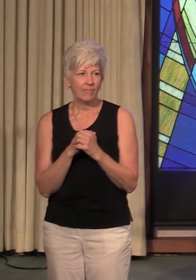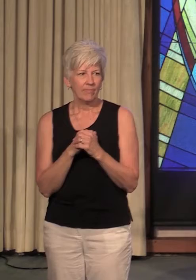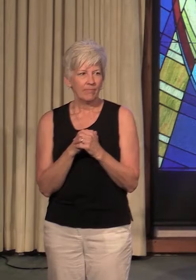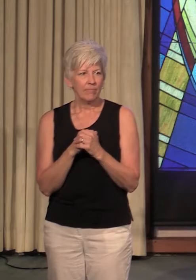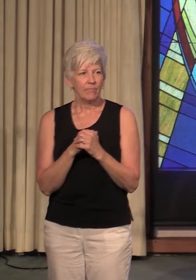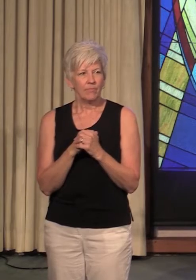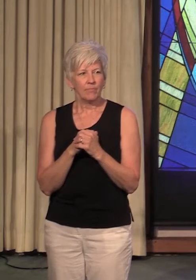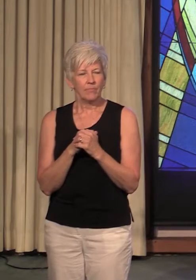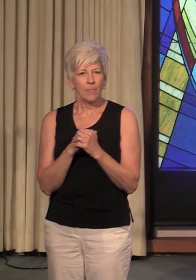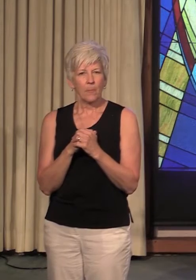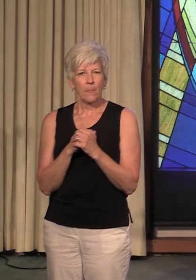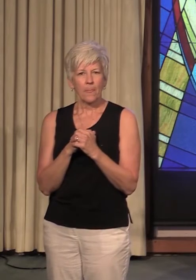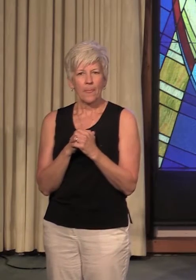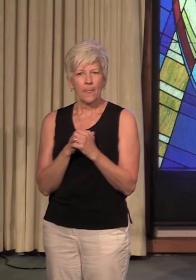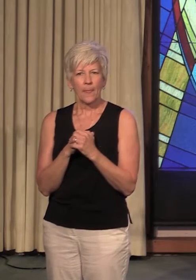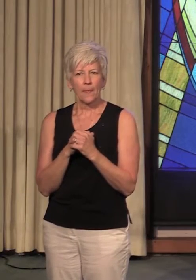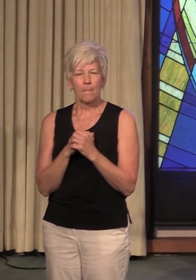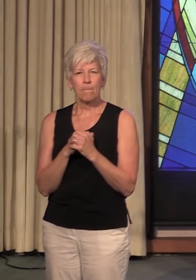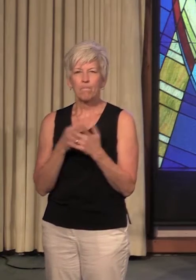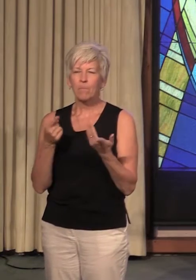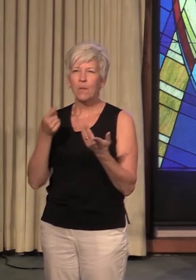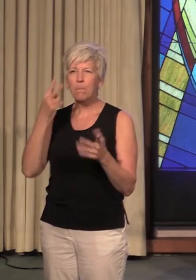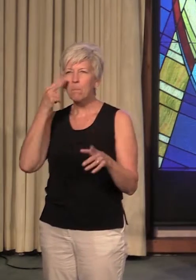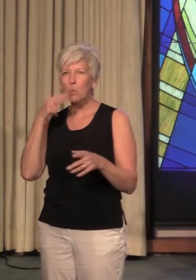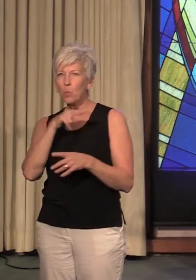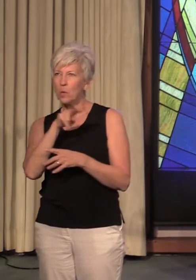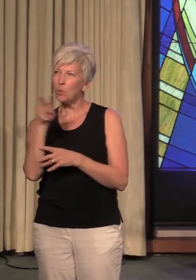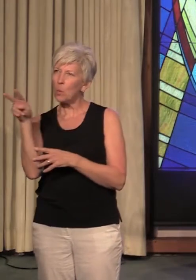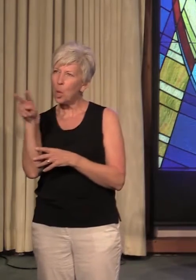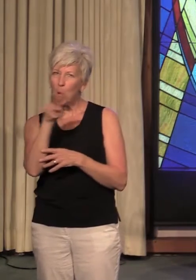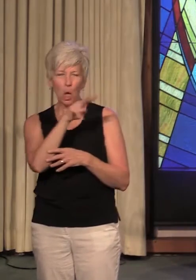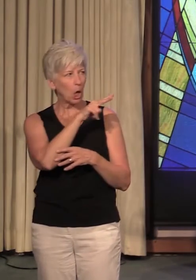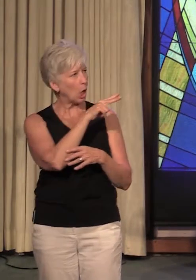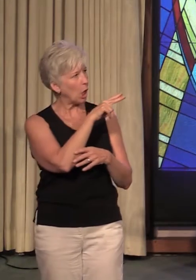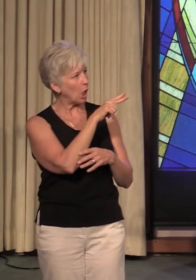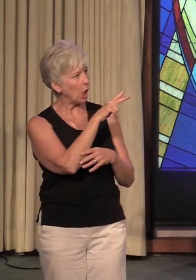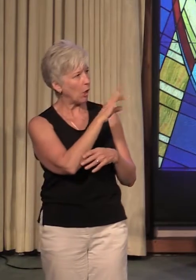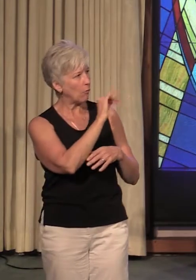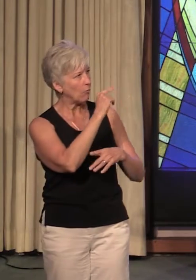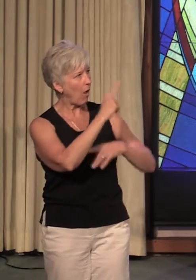you look from horizon to horizon and